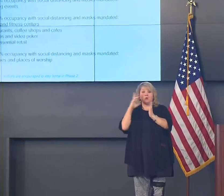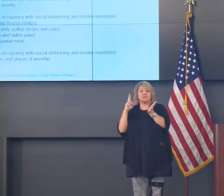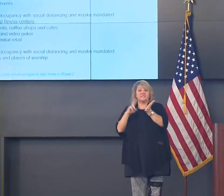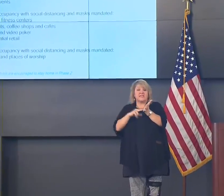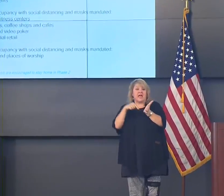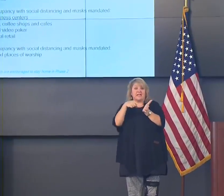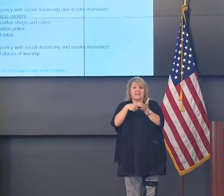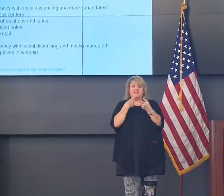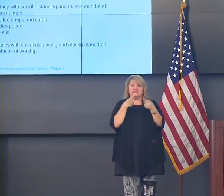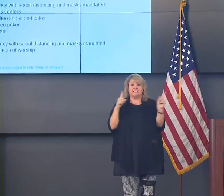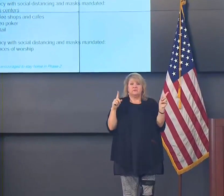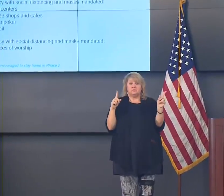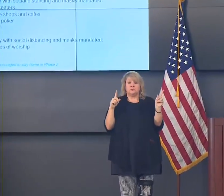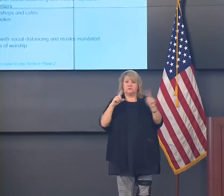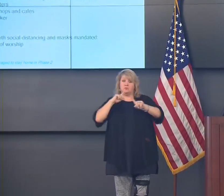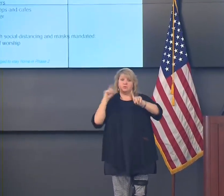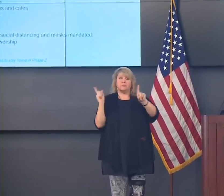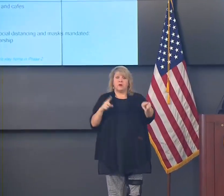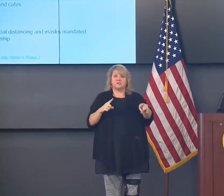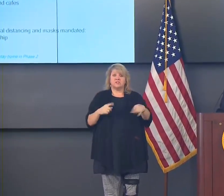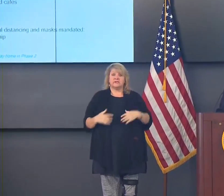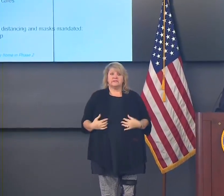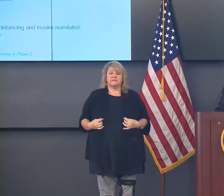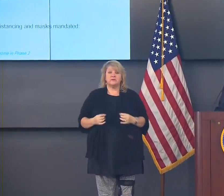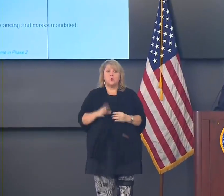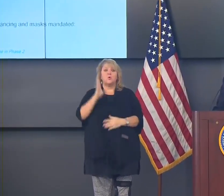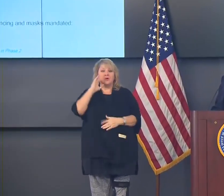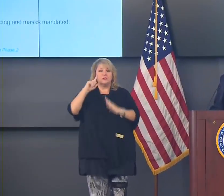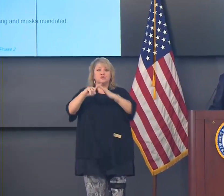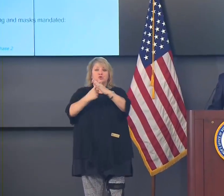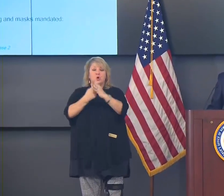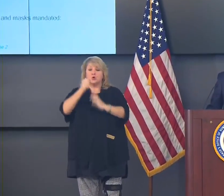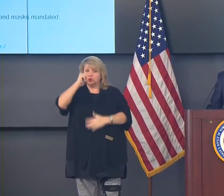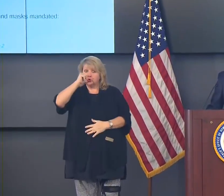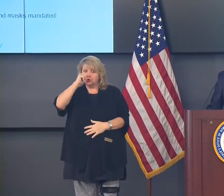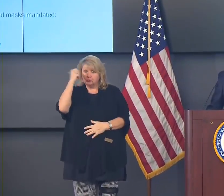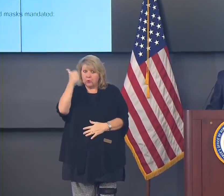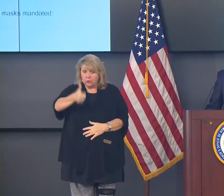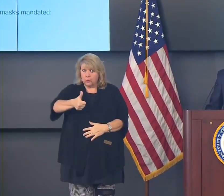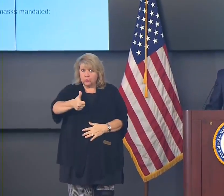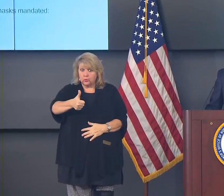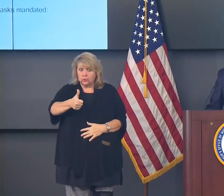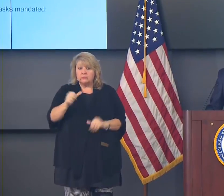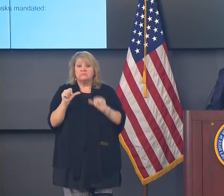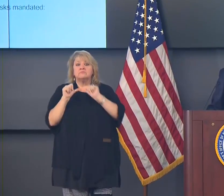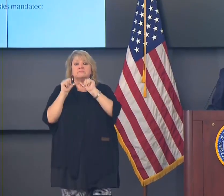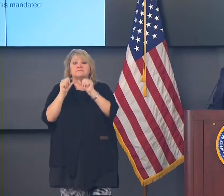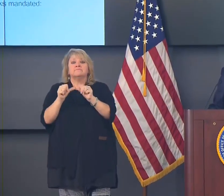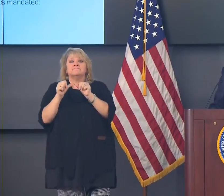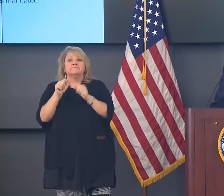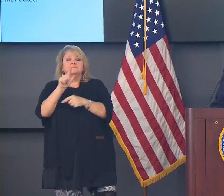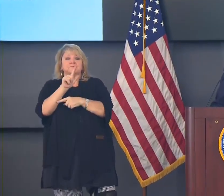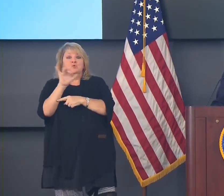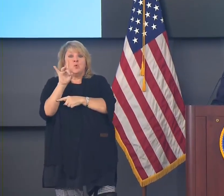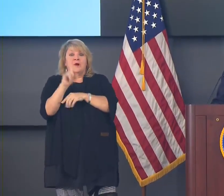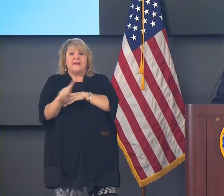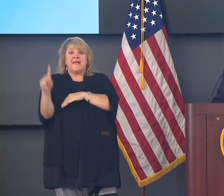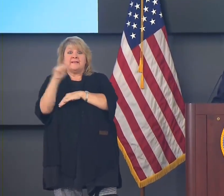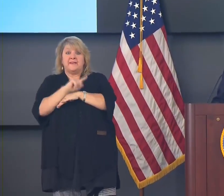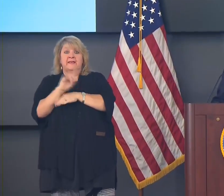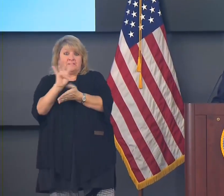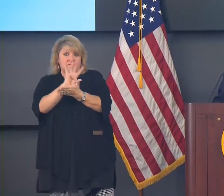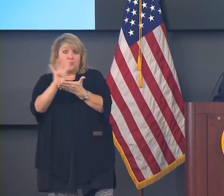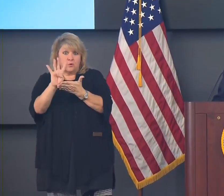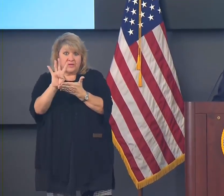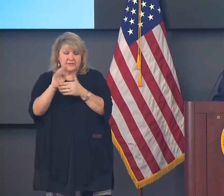later today. And that proclamation will become effective tomorrow. It will last for 28 days, four weeks.